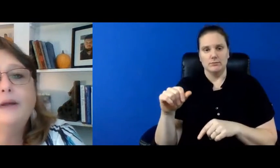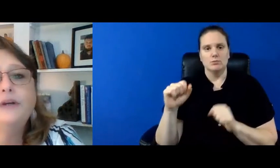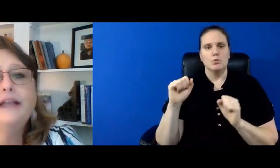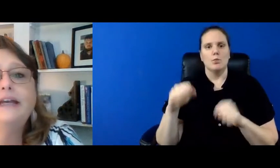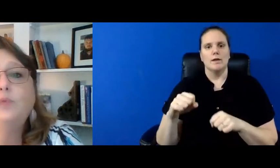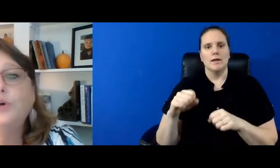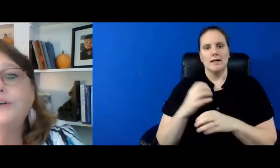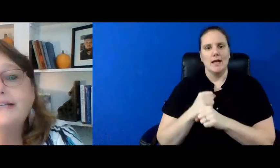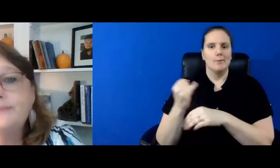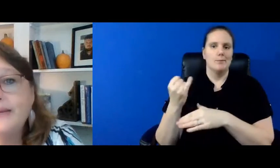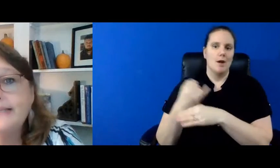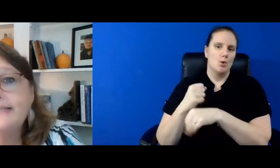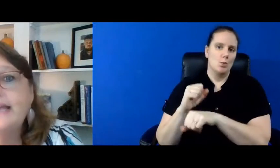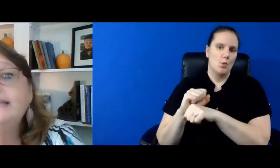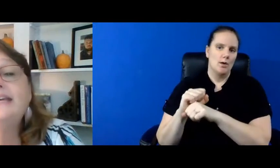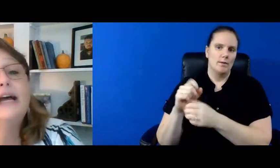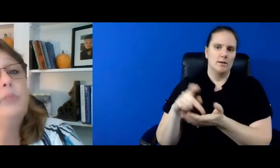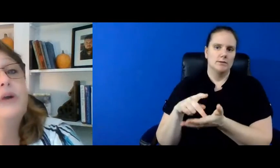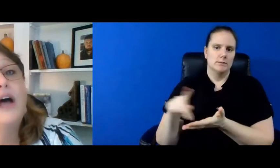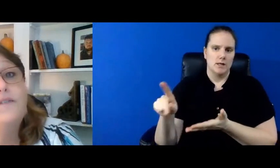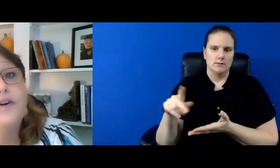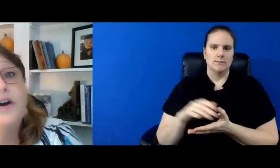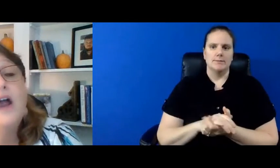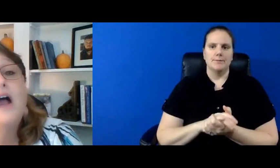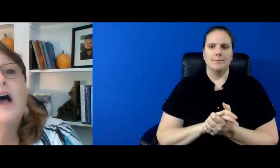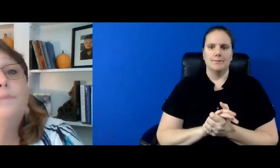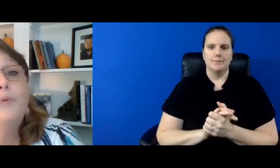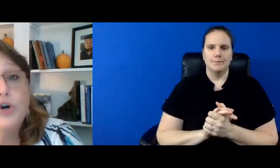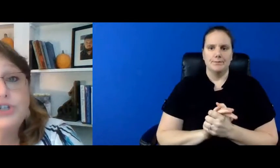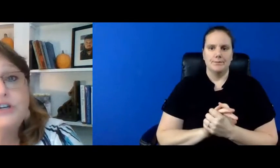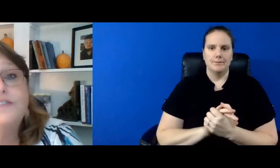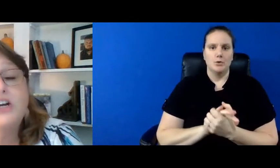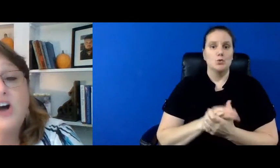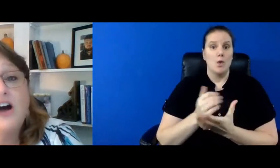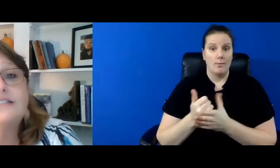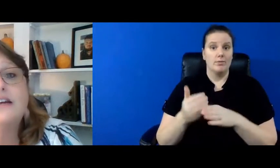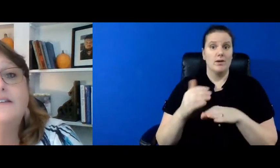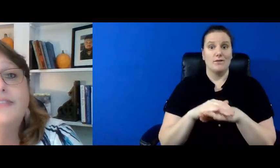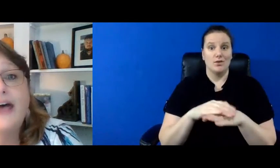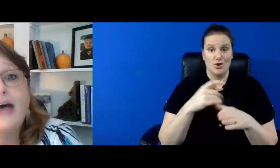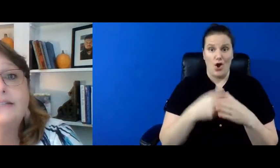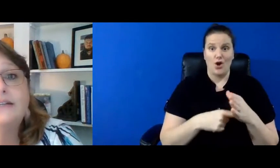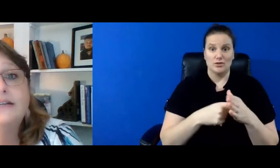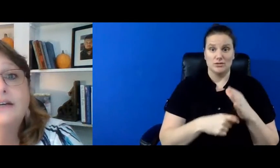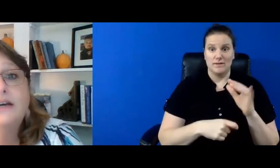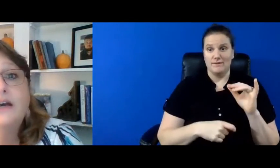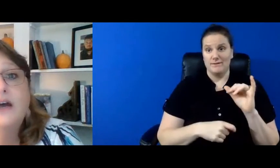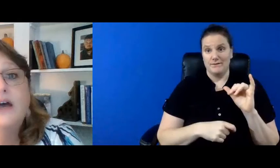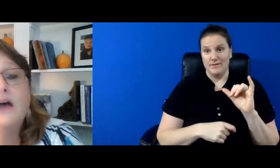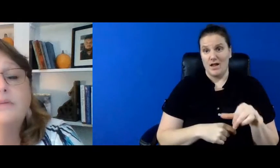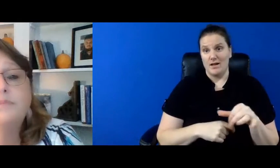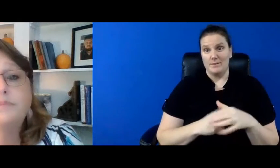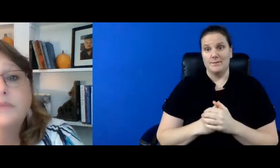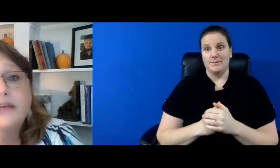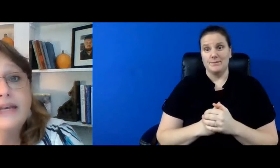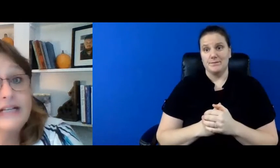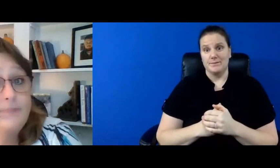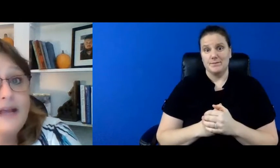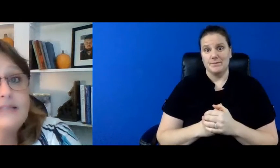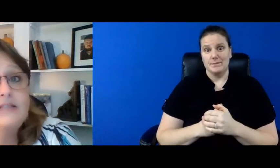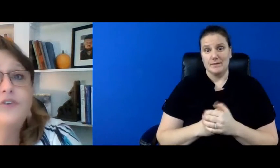impairment related work expense to help cover a portion of the cost of that um